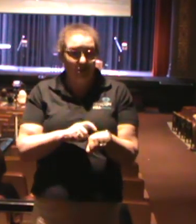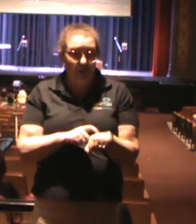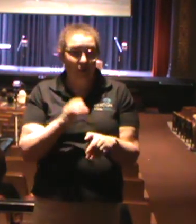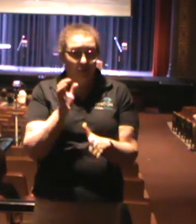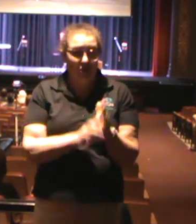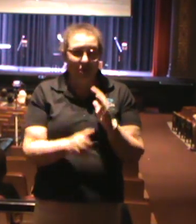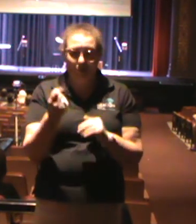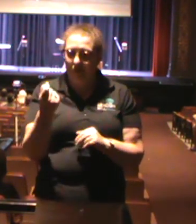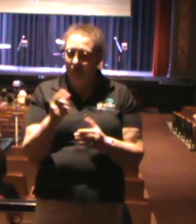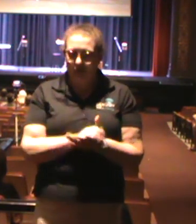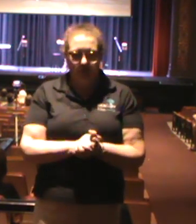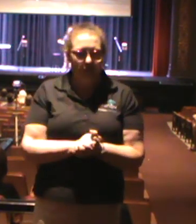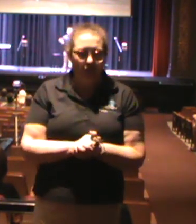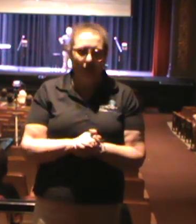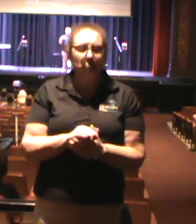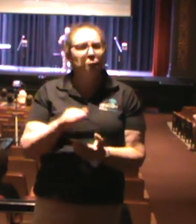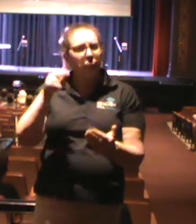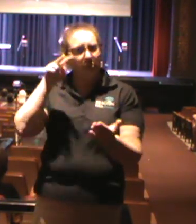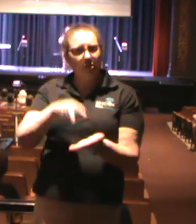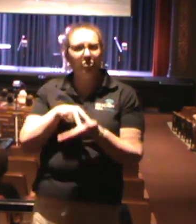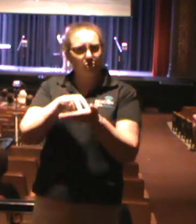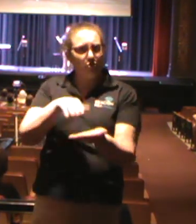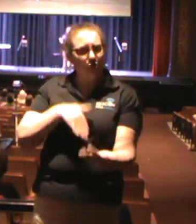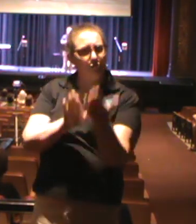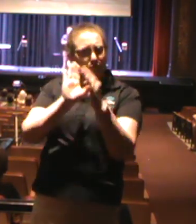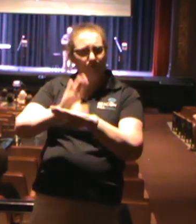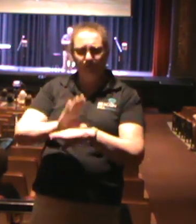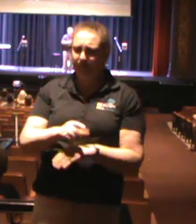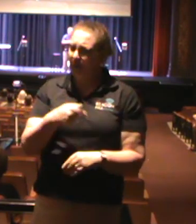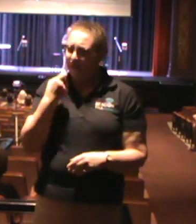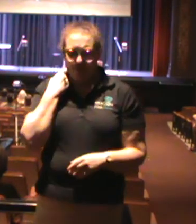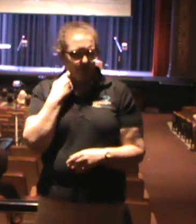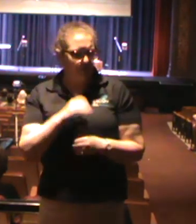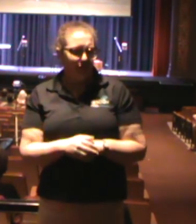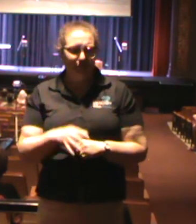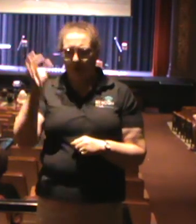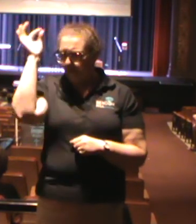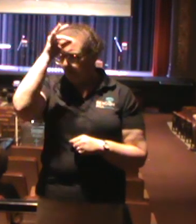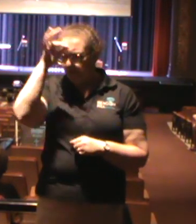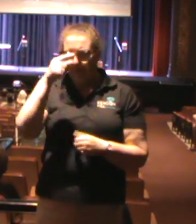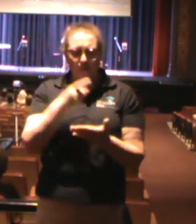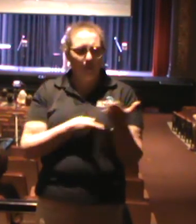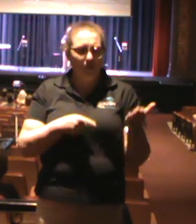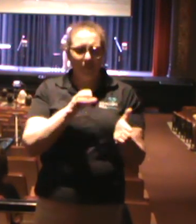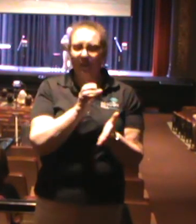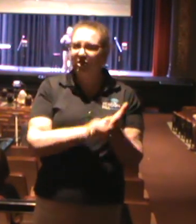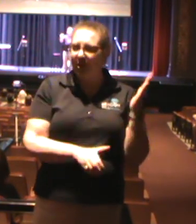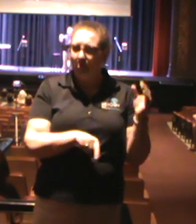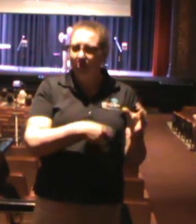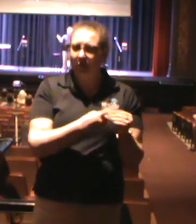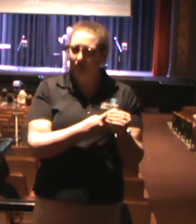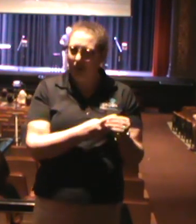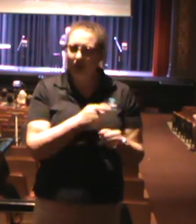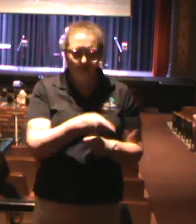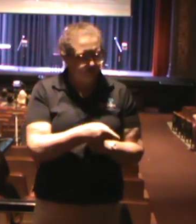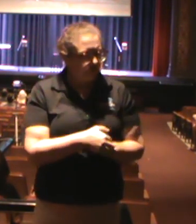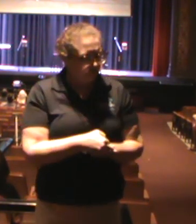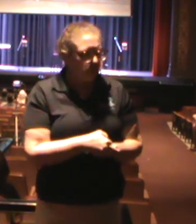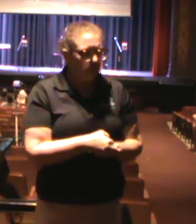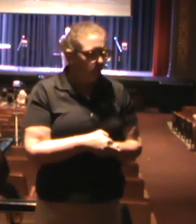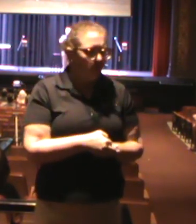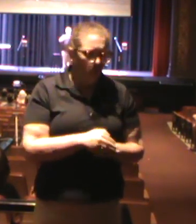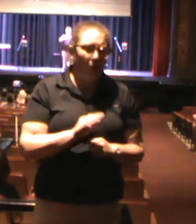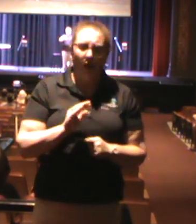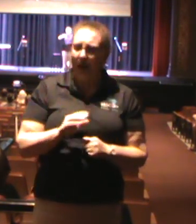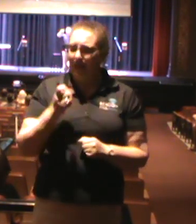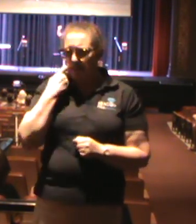you. I have no clue what this is about and how it is relevant to the church today. And since we have VBS in student camp this week, we're going